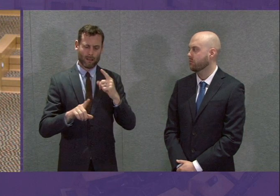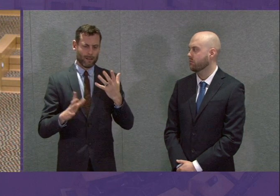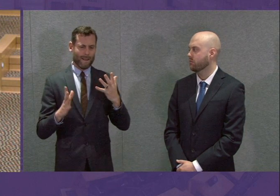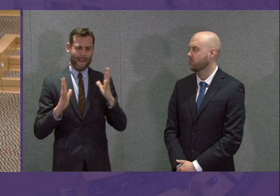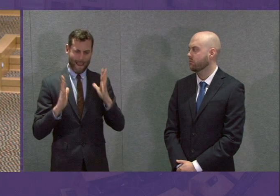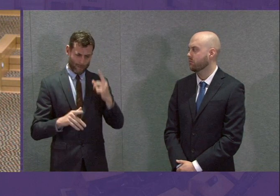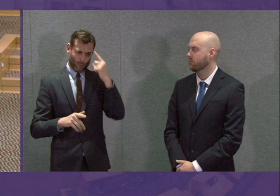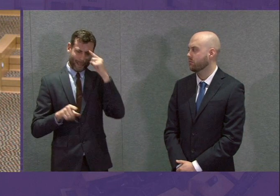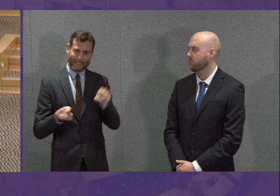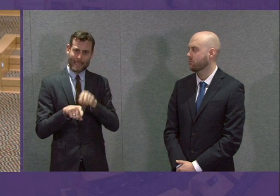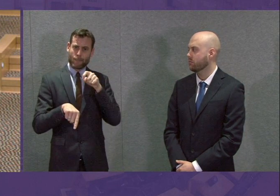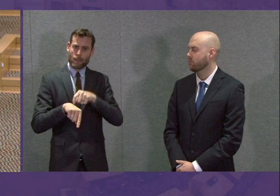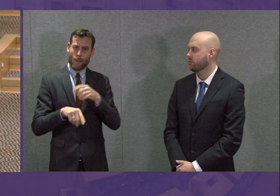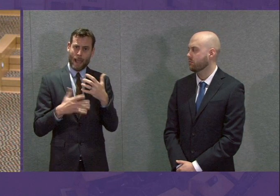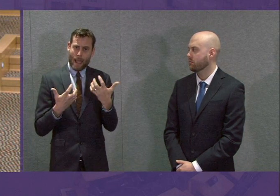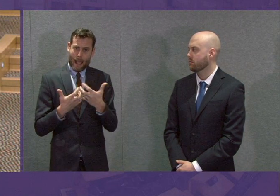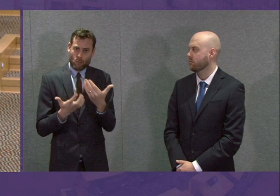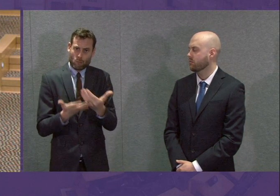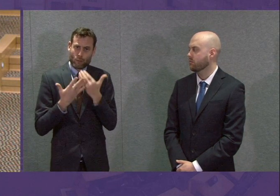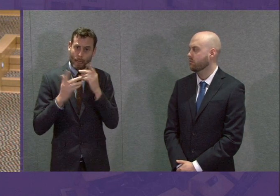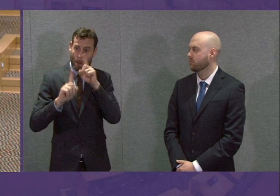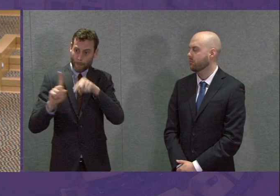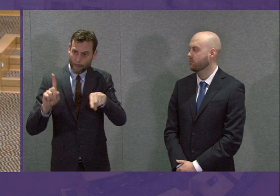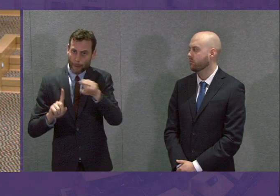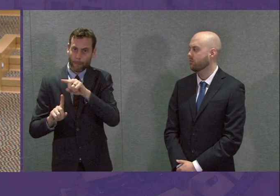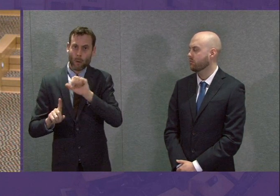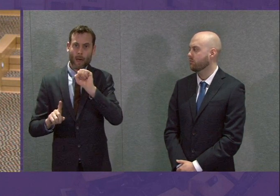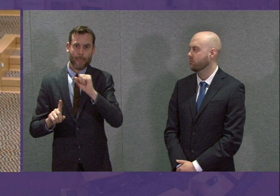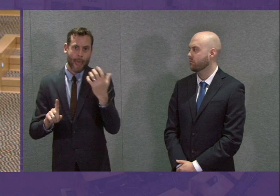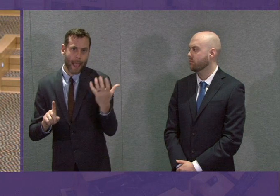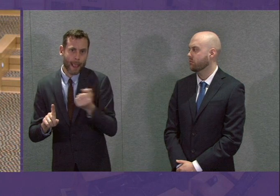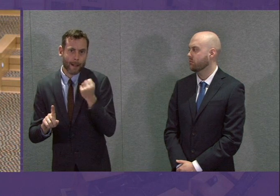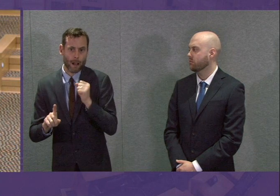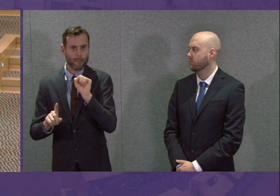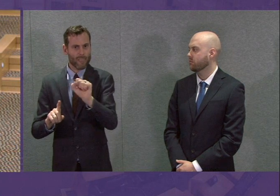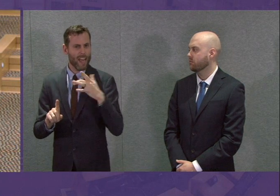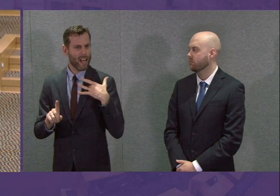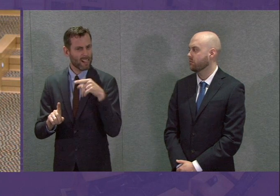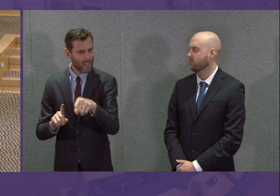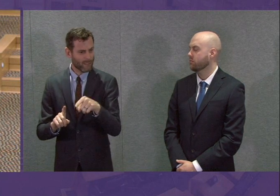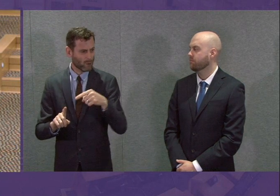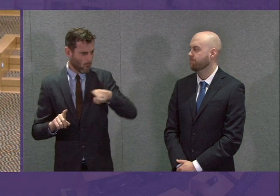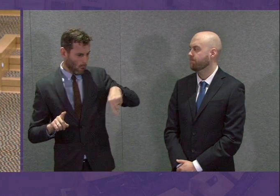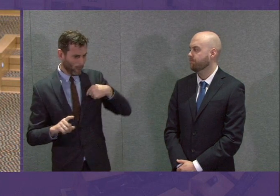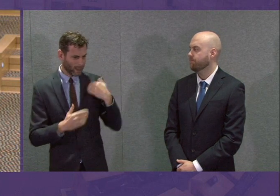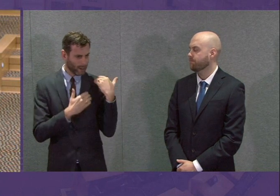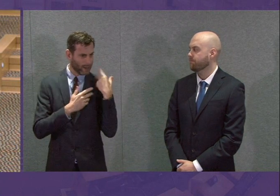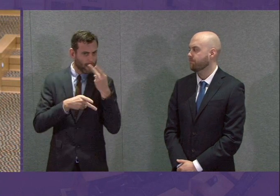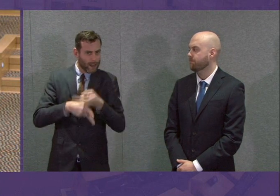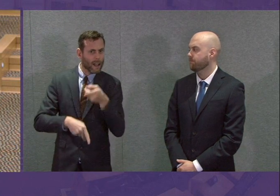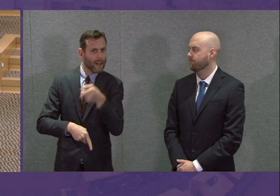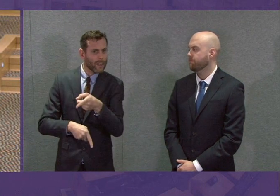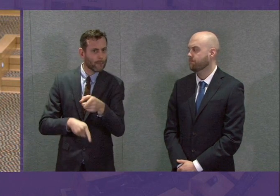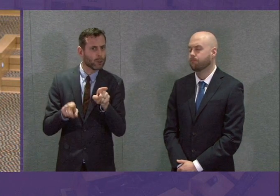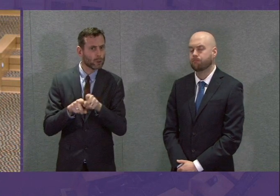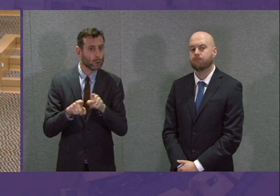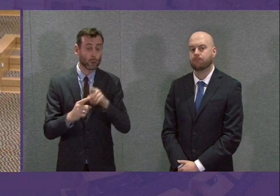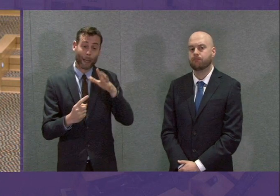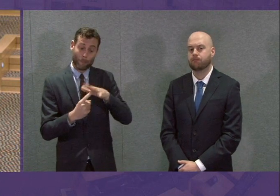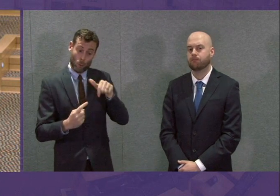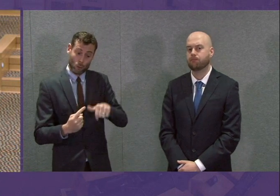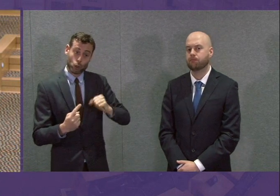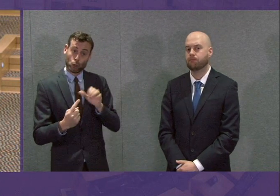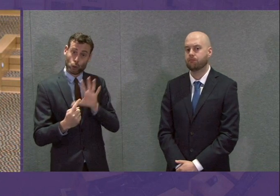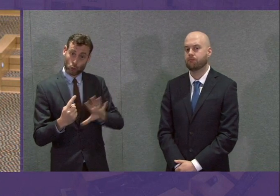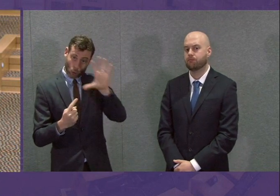livelihoods and incomes of so many people. We all have to pull together. And I would also say it's really important that we do that in Scotland and across the